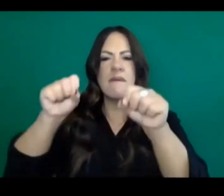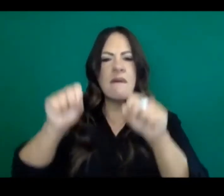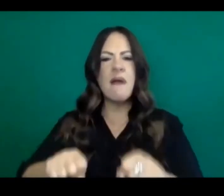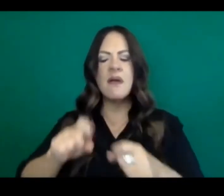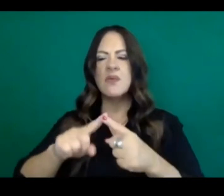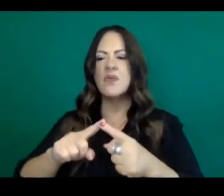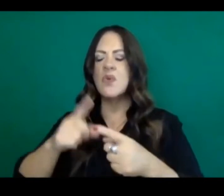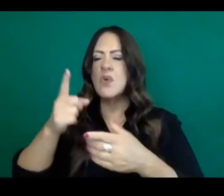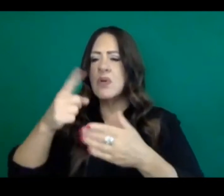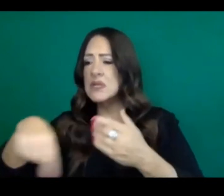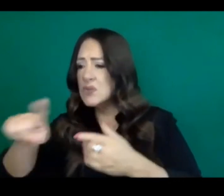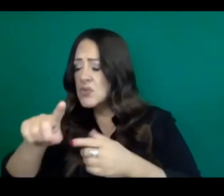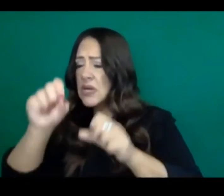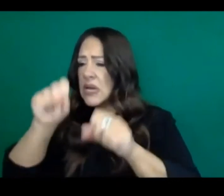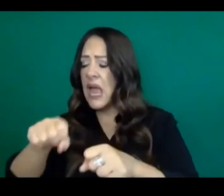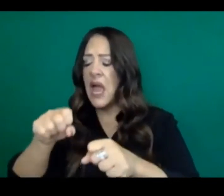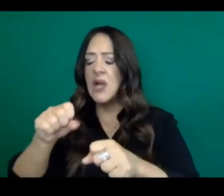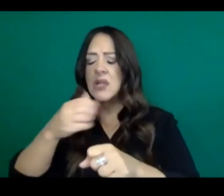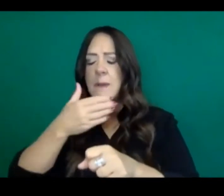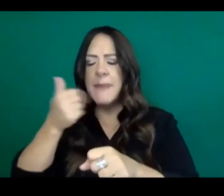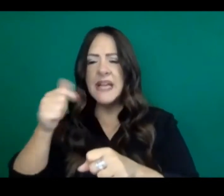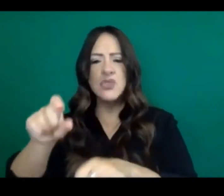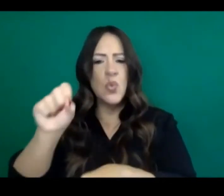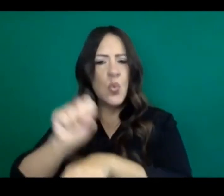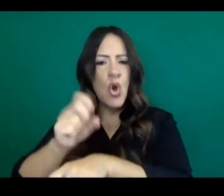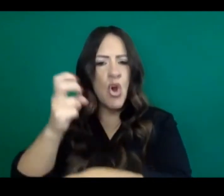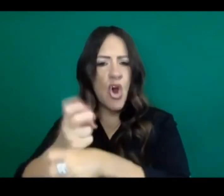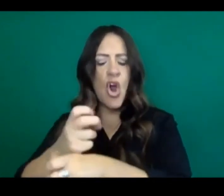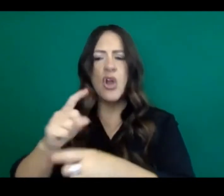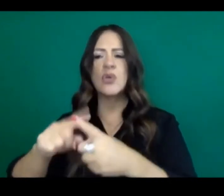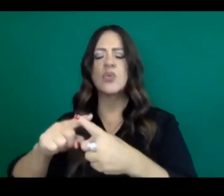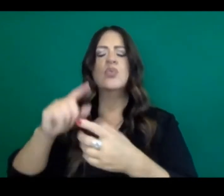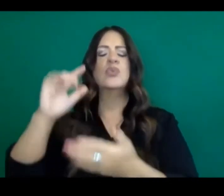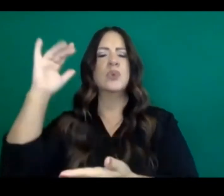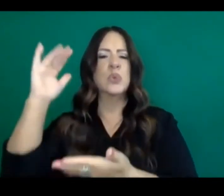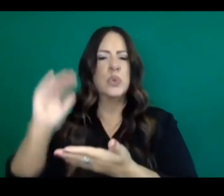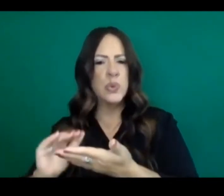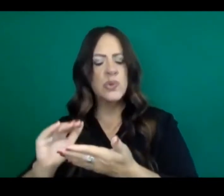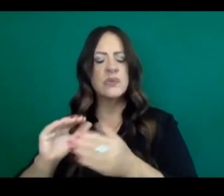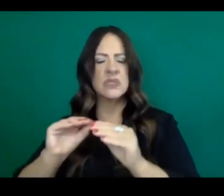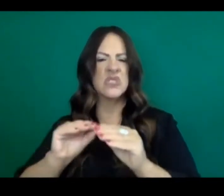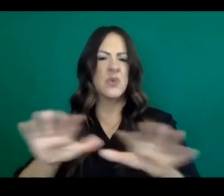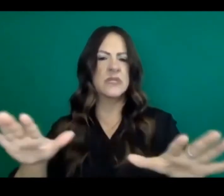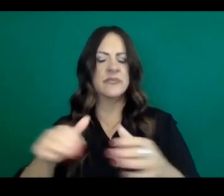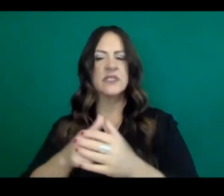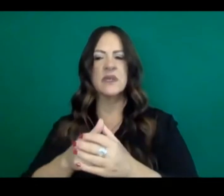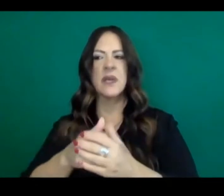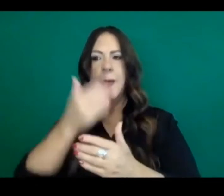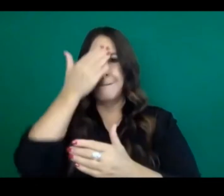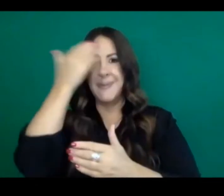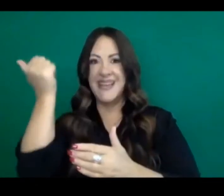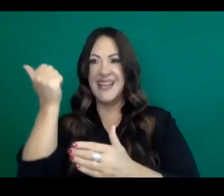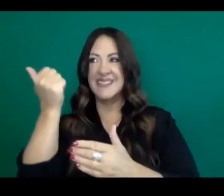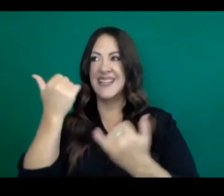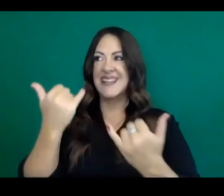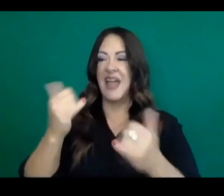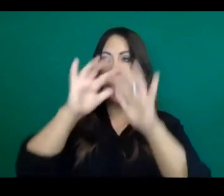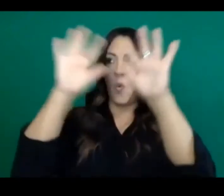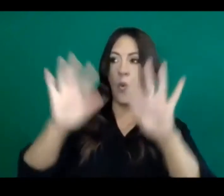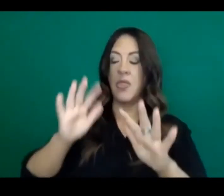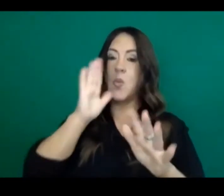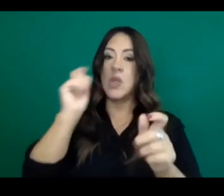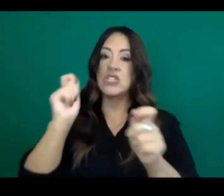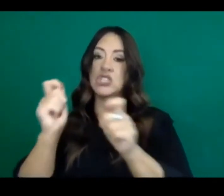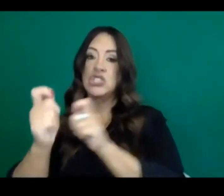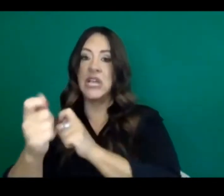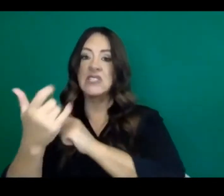transmission, especially as we're knocking on the door of flu season. We're seeing some of the weather changes that we anticipate in